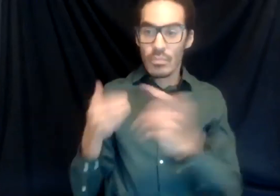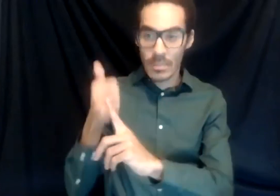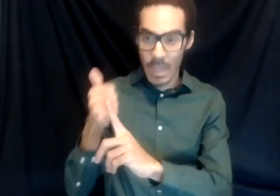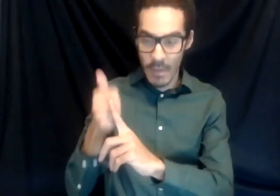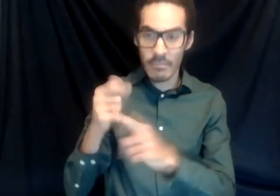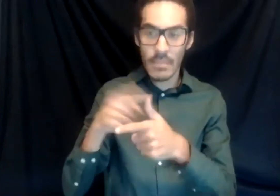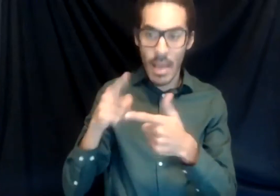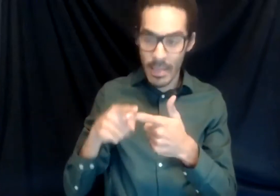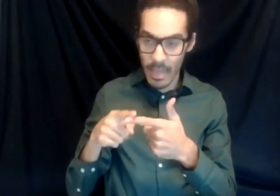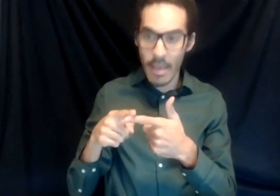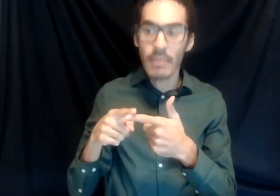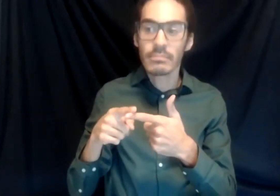briefly introduce themselves.